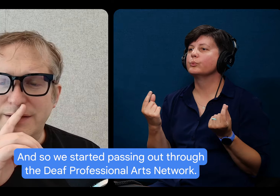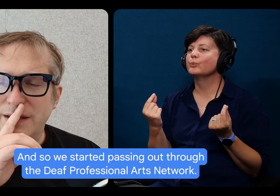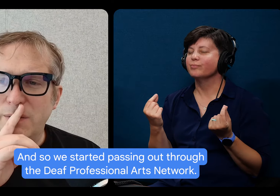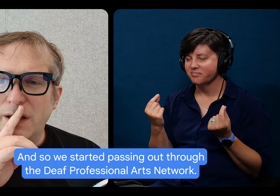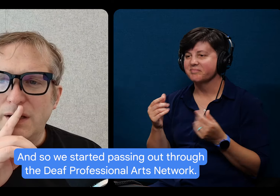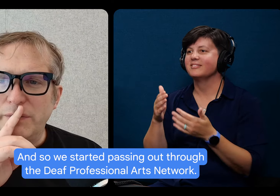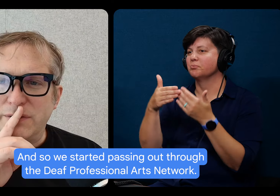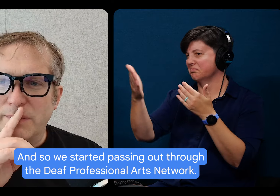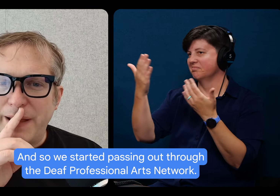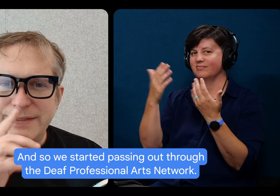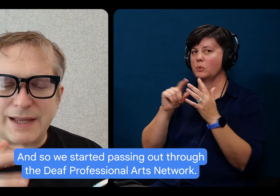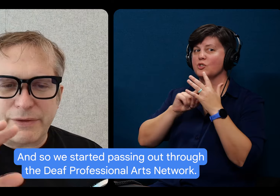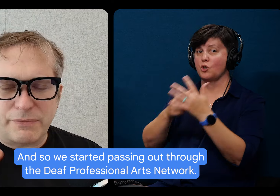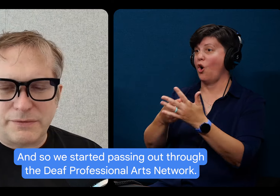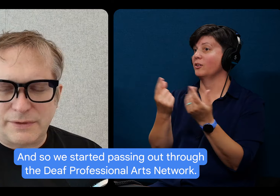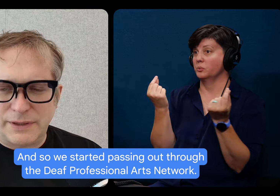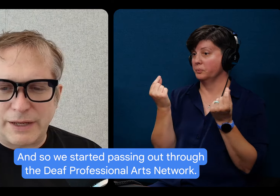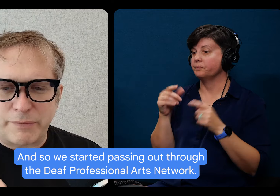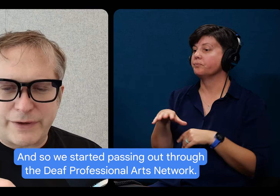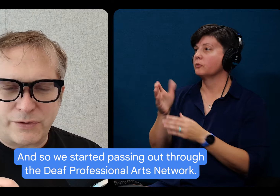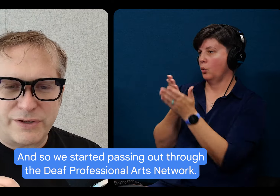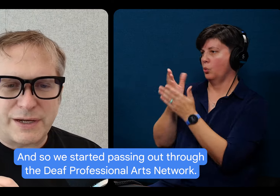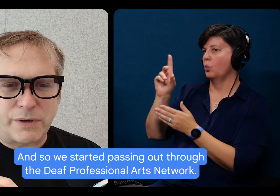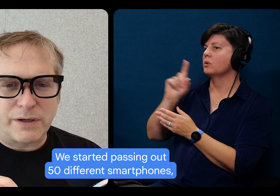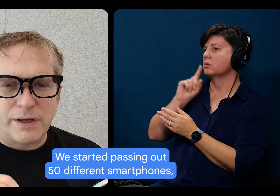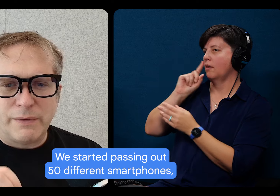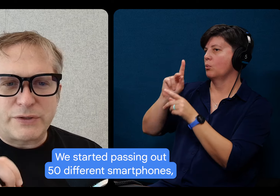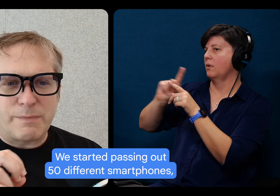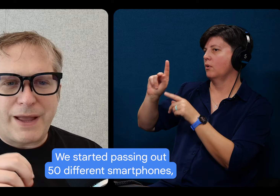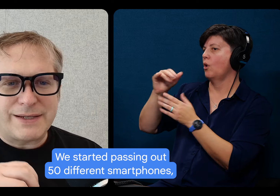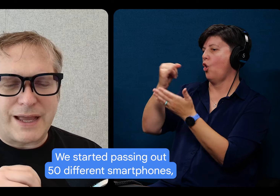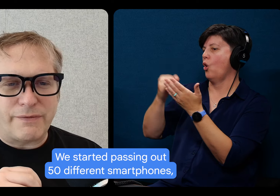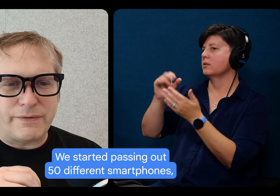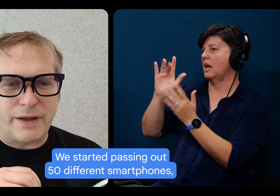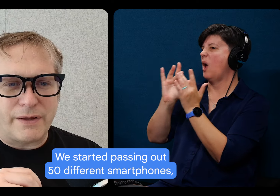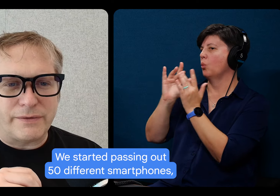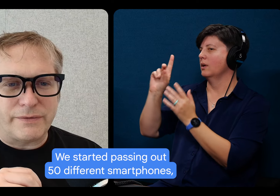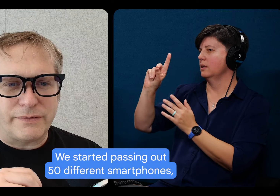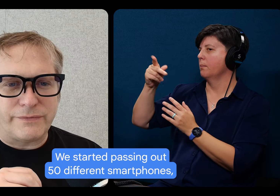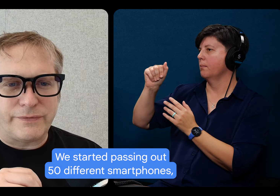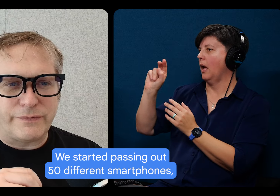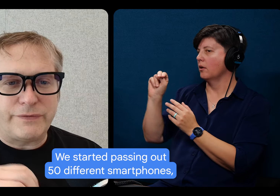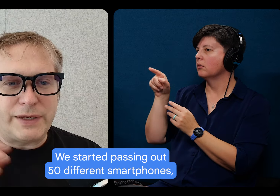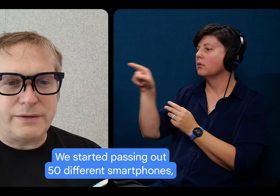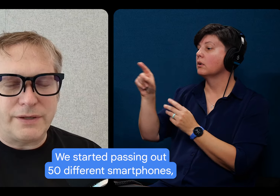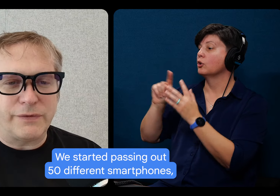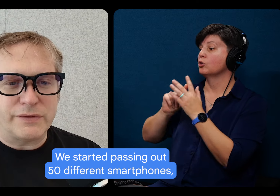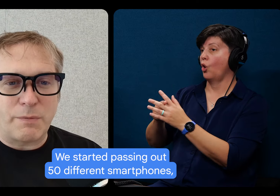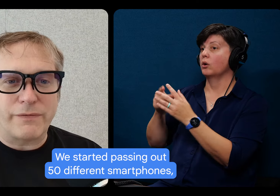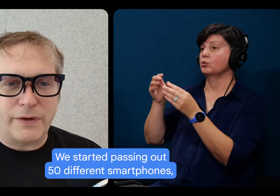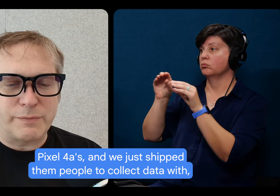And so we started passing out through the deaf professional arts network. We started passing out, uh, 50